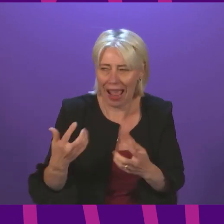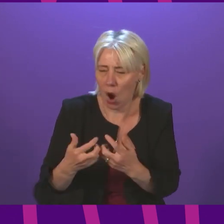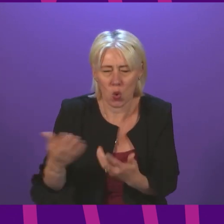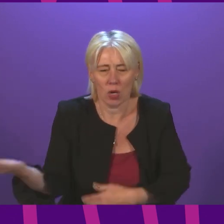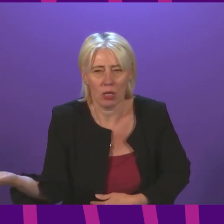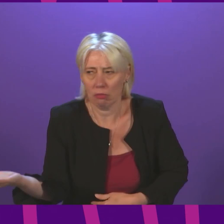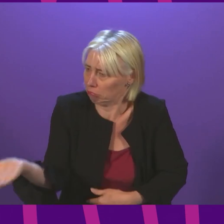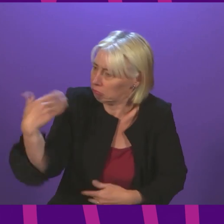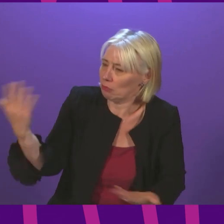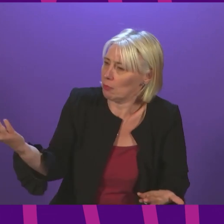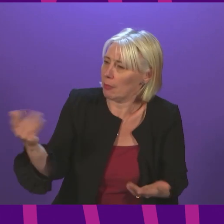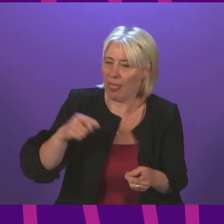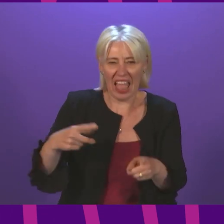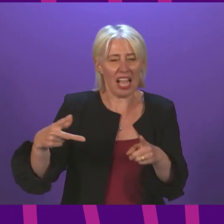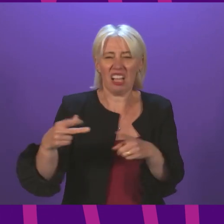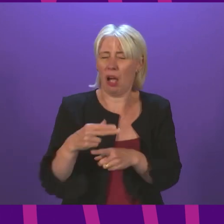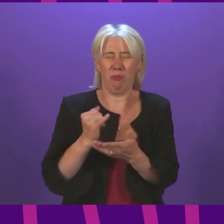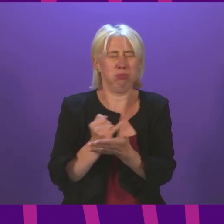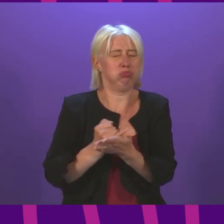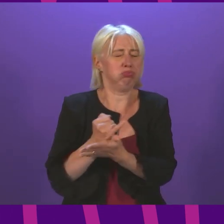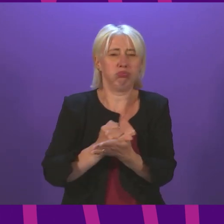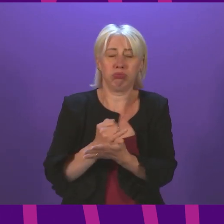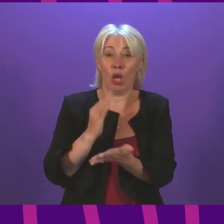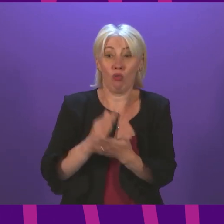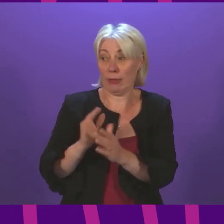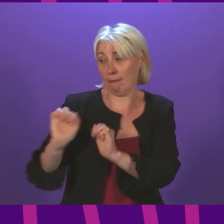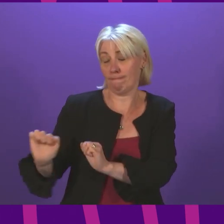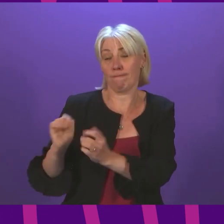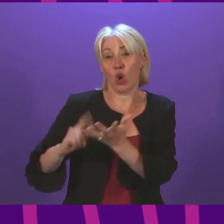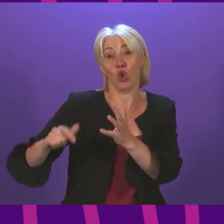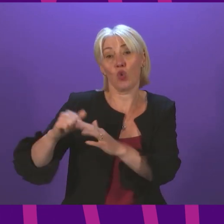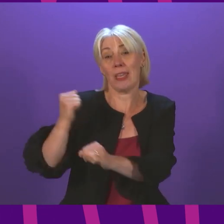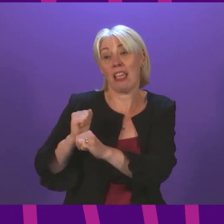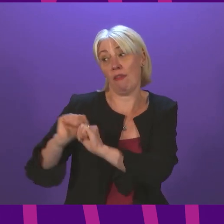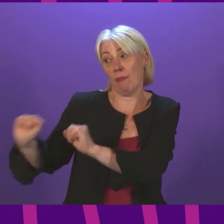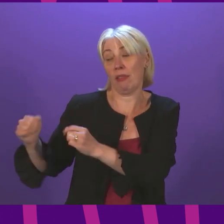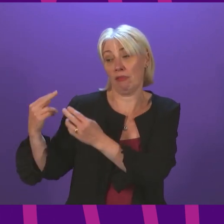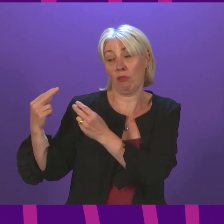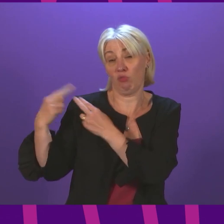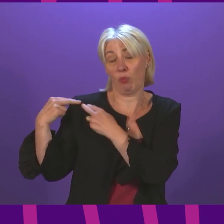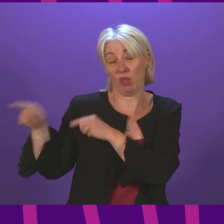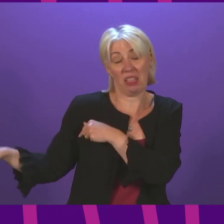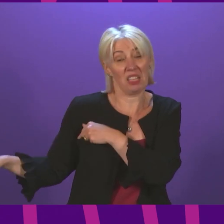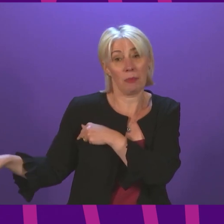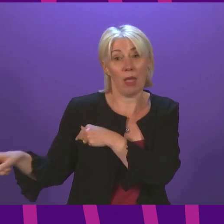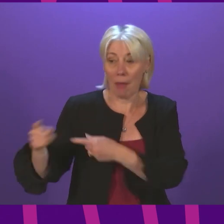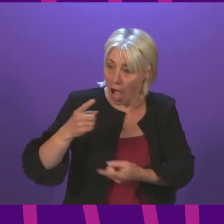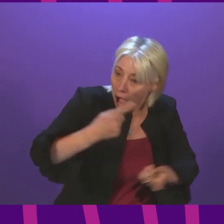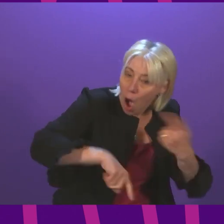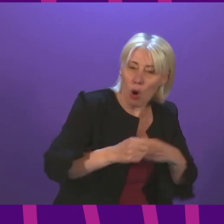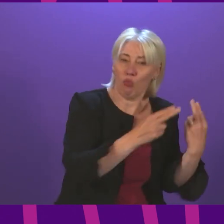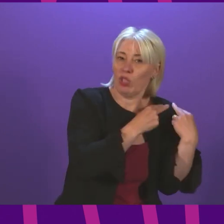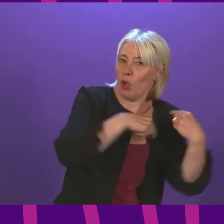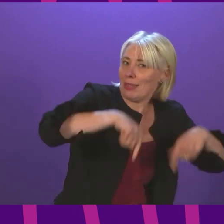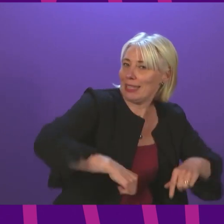While this callous cut is squarely the responsibility of the UK government, we must also consider our responsibilities within this parliament.